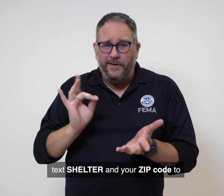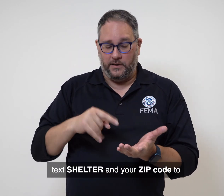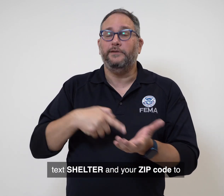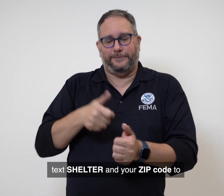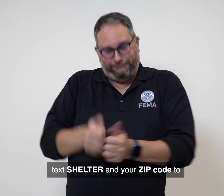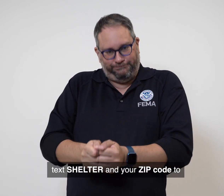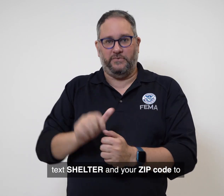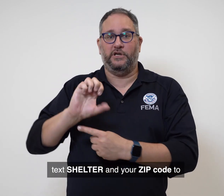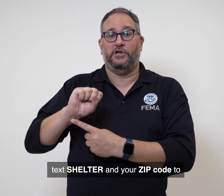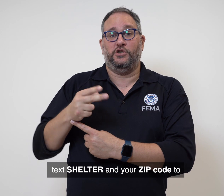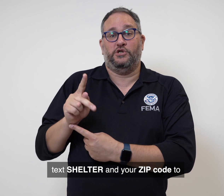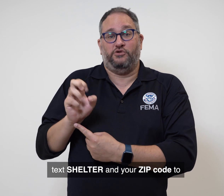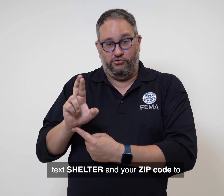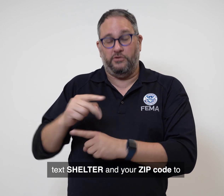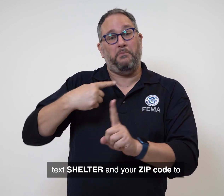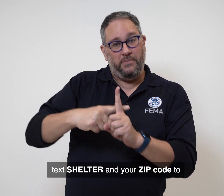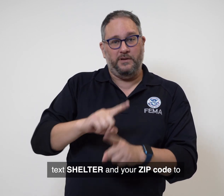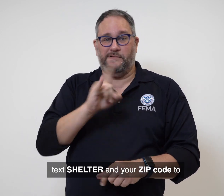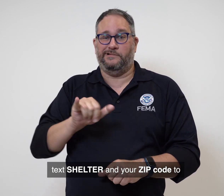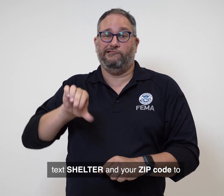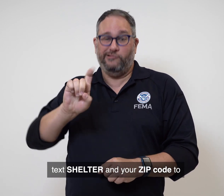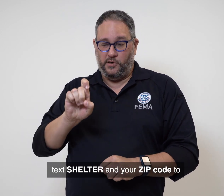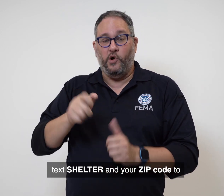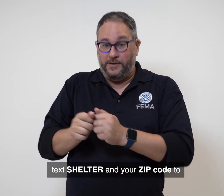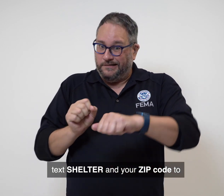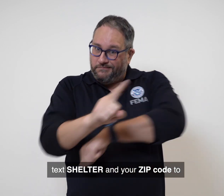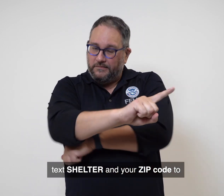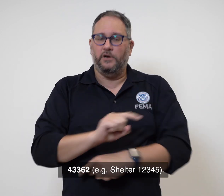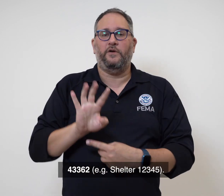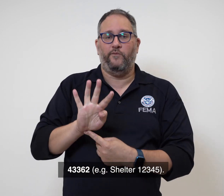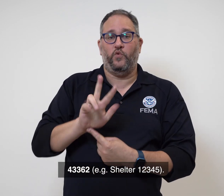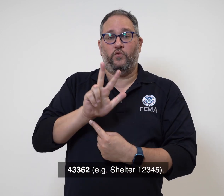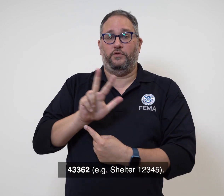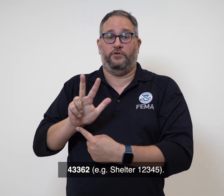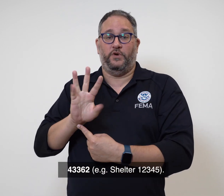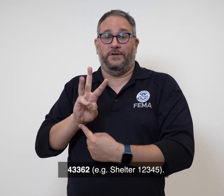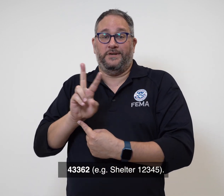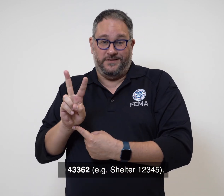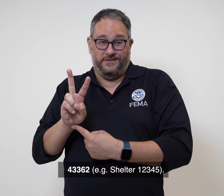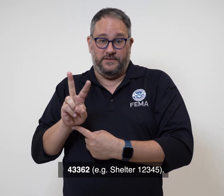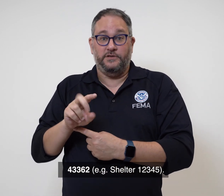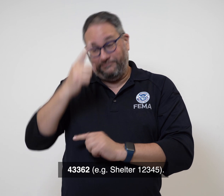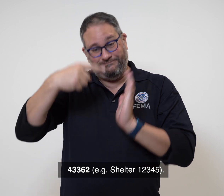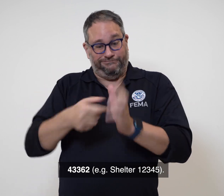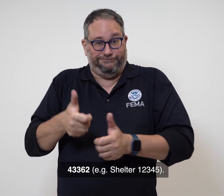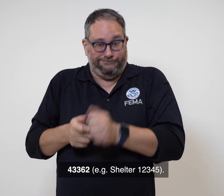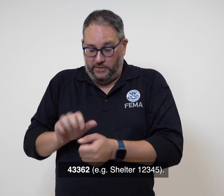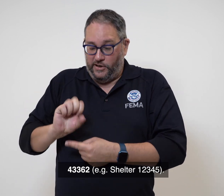text SHELTER and your zip code to 43362. For example,